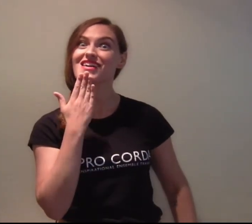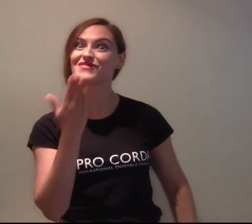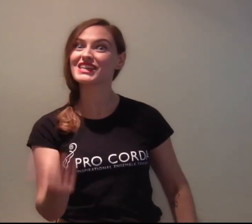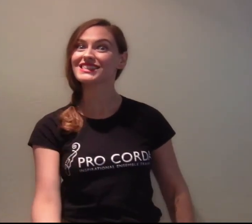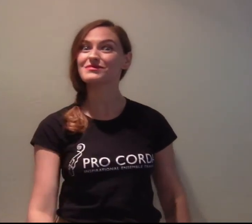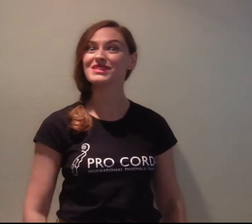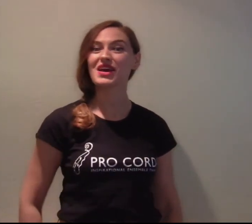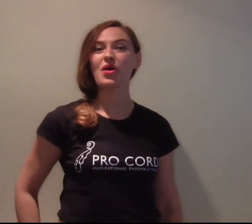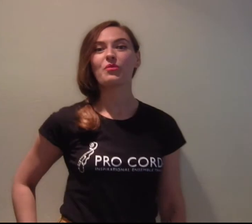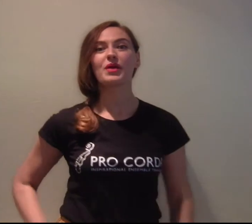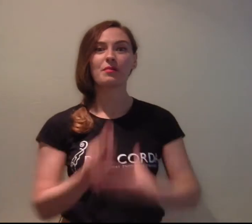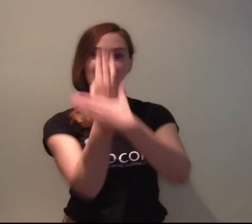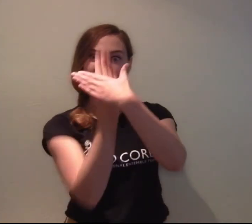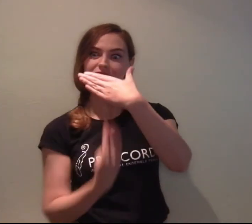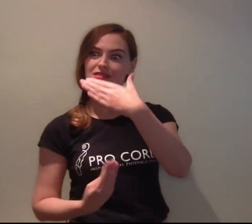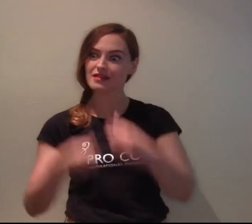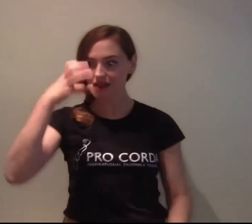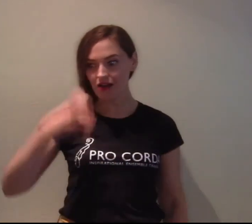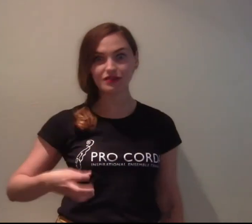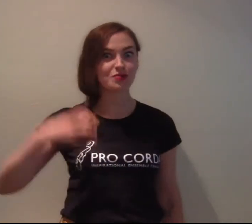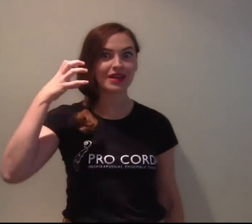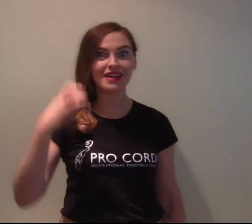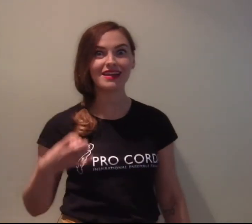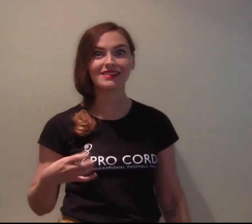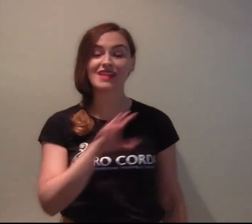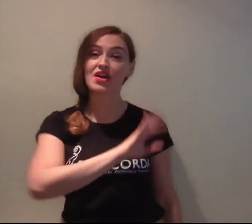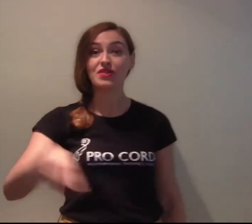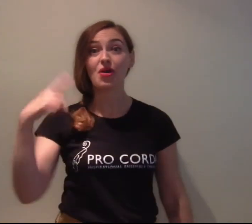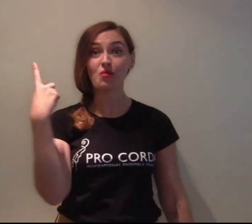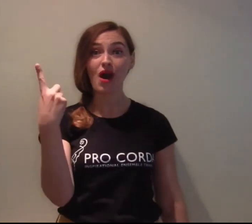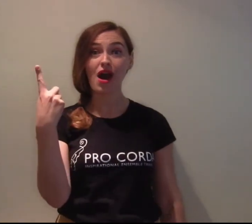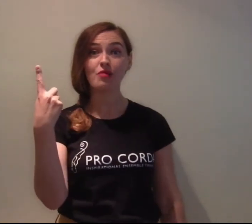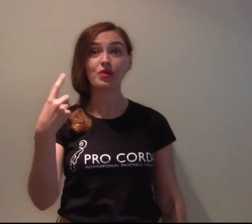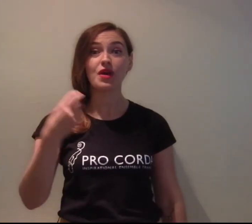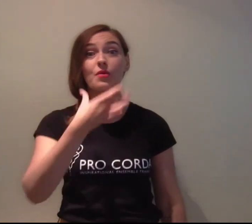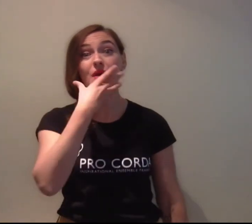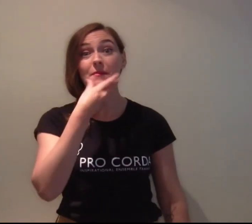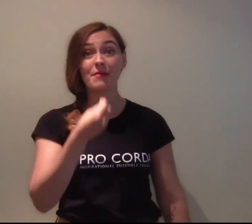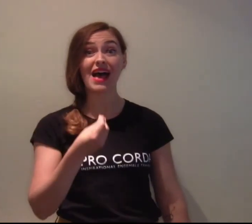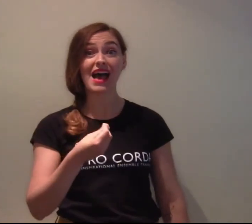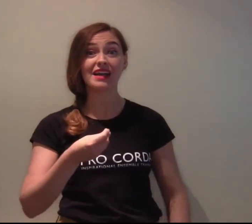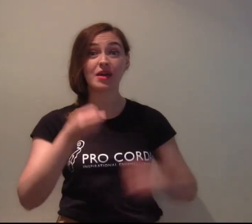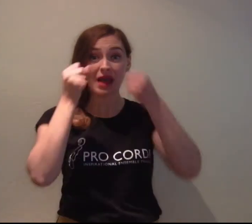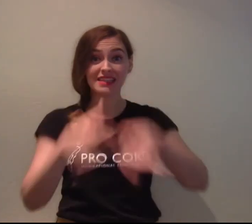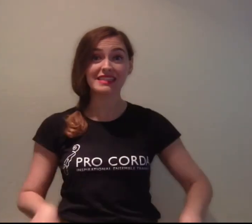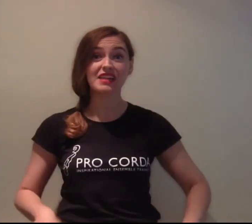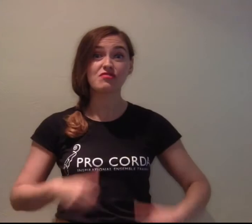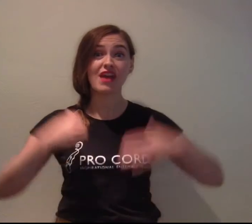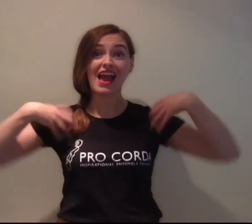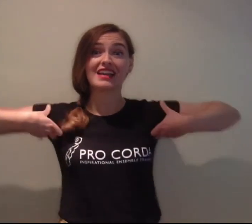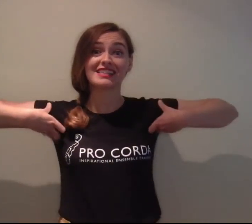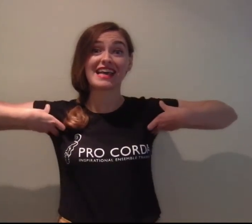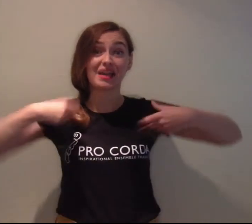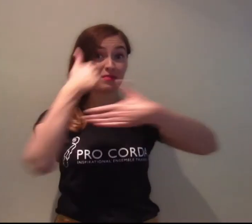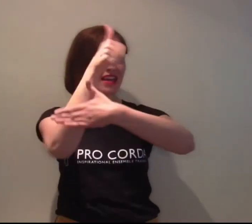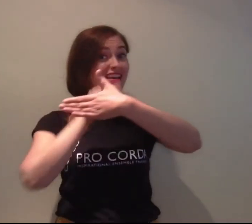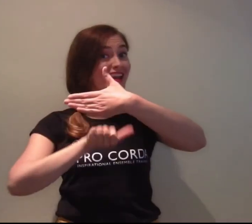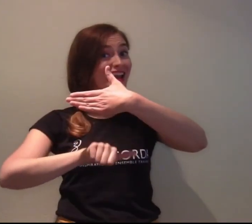inandom We'll be a set of twins. No more, I'll know where madcabines and ragazine begins.